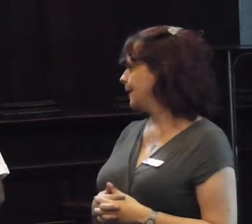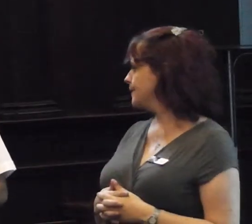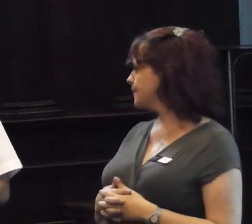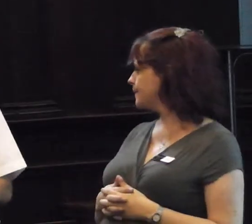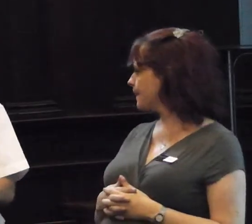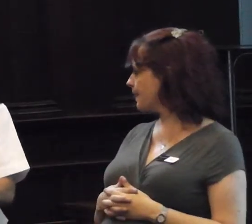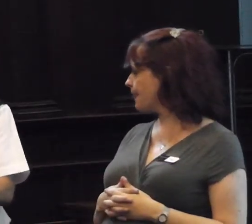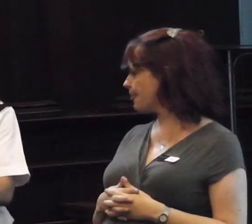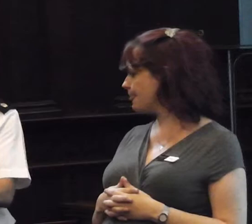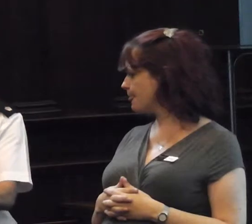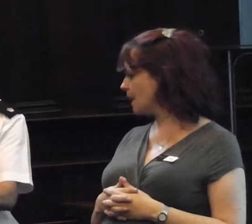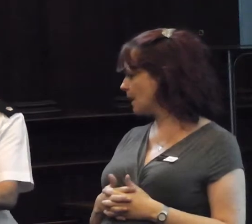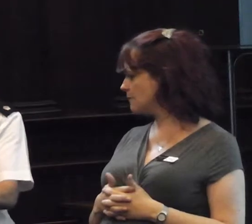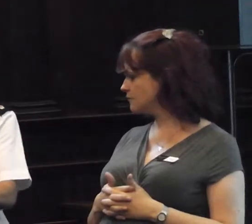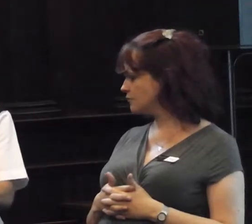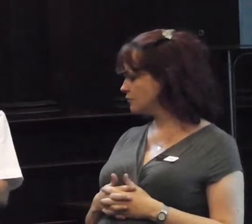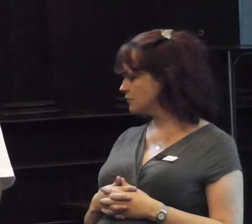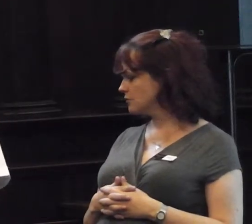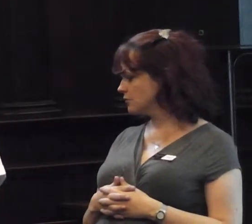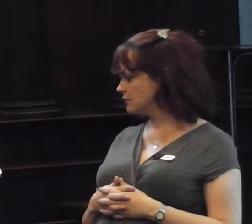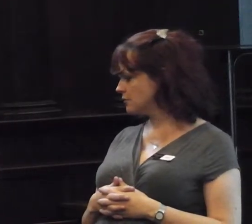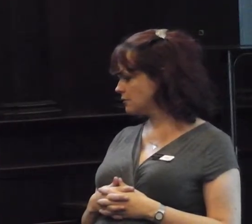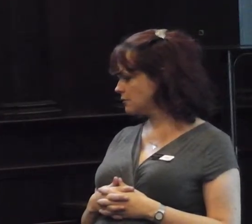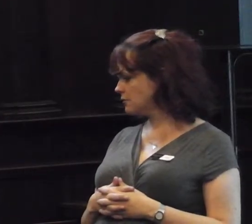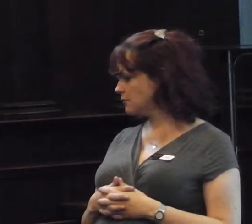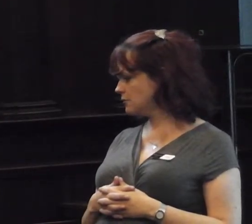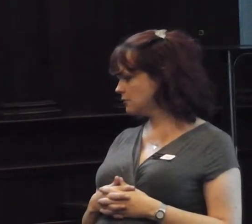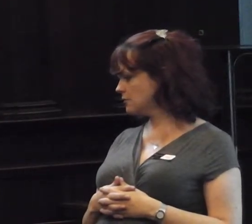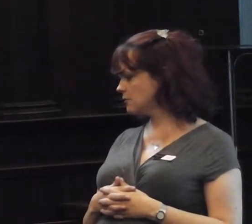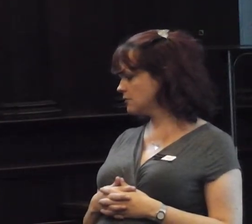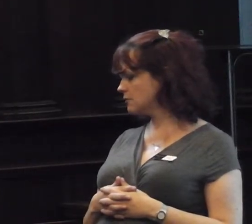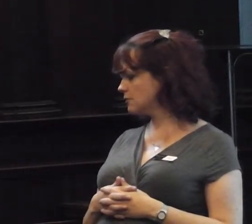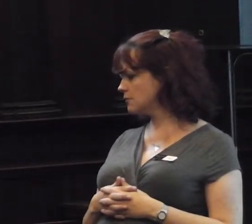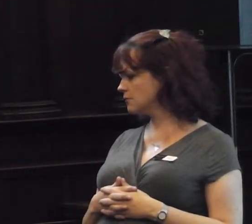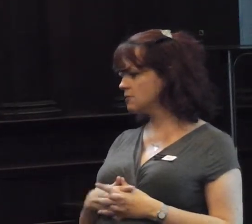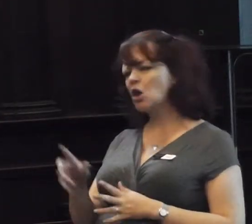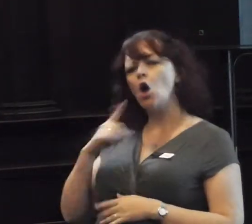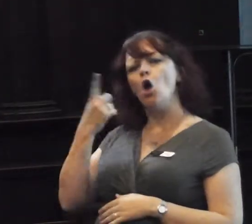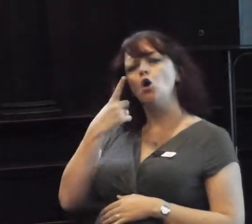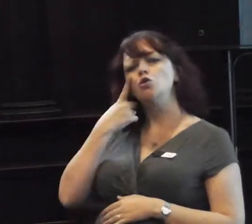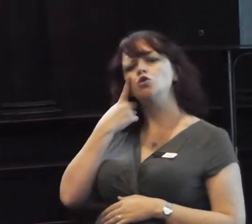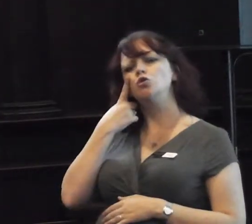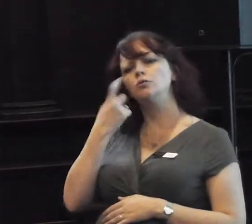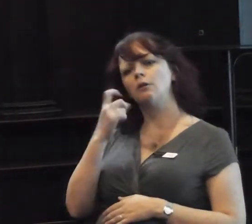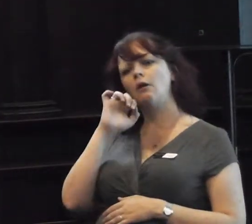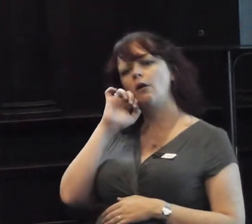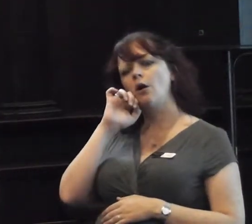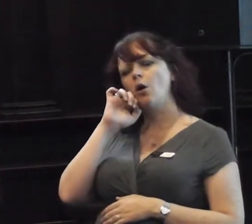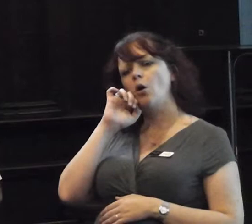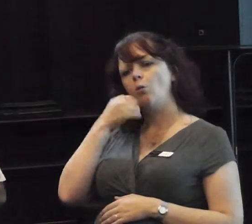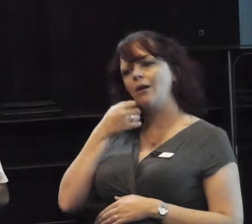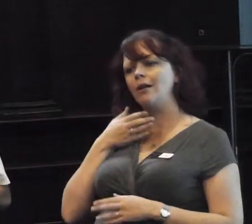Who do you think we are going to send, to stop this vehicle, who's in Tottenham Road?